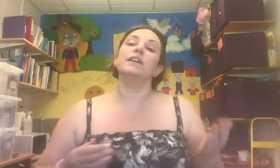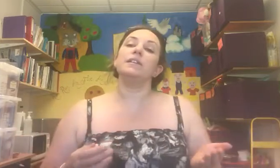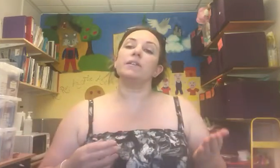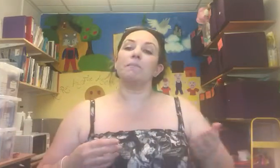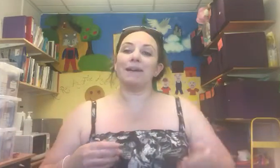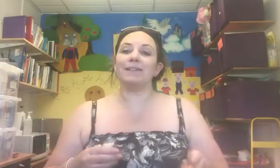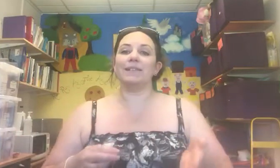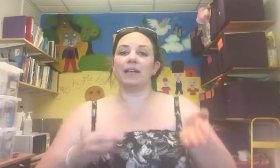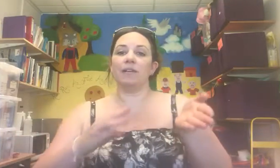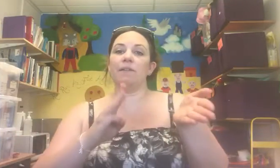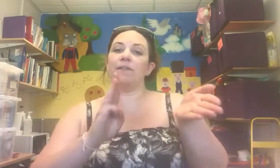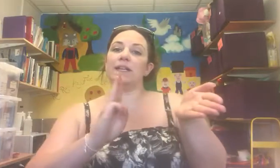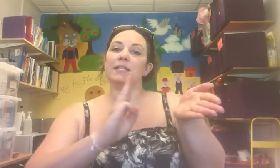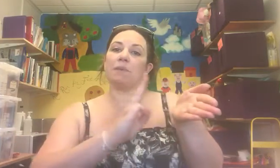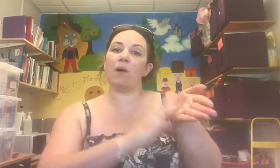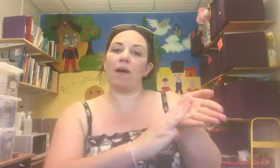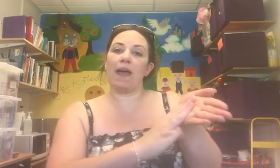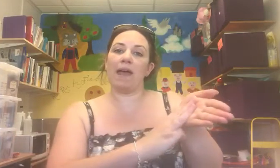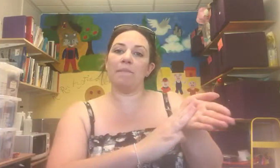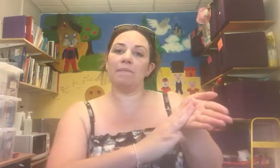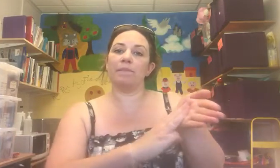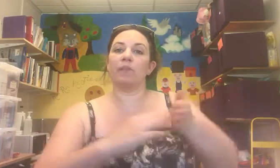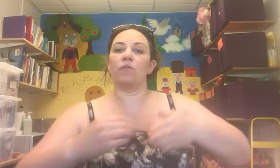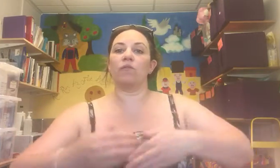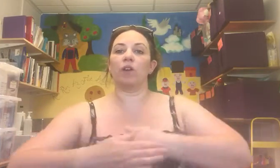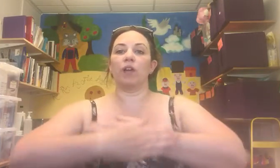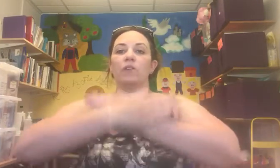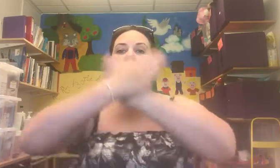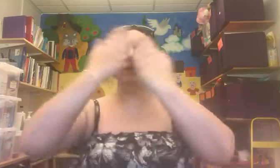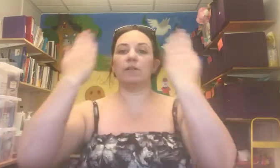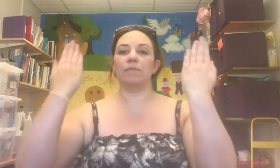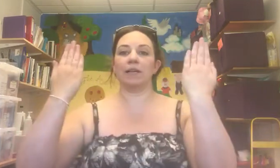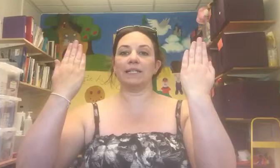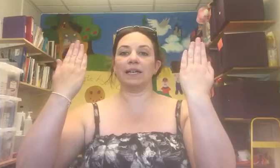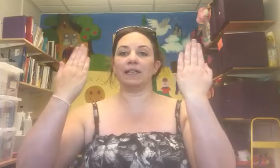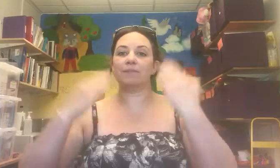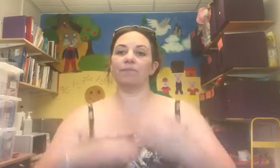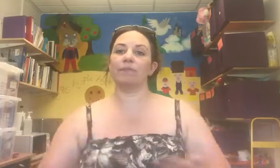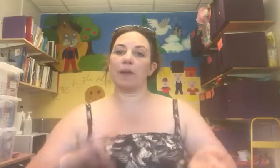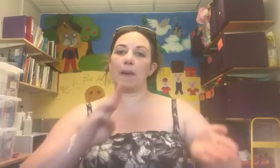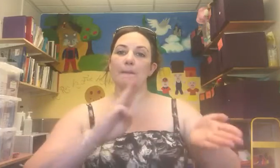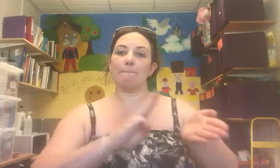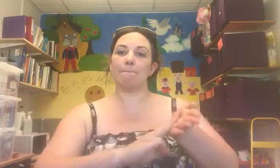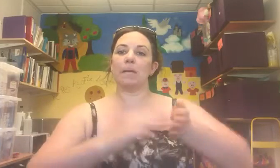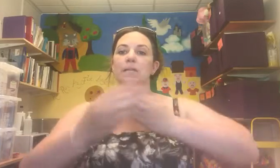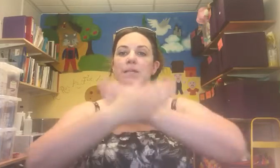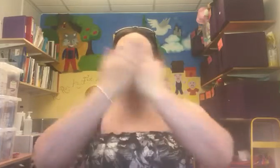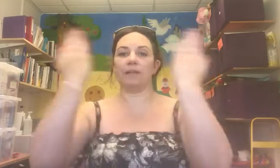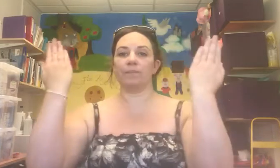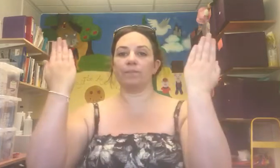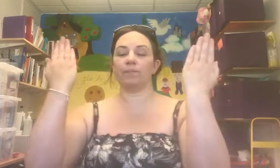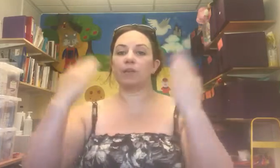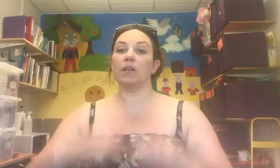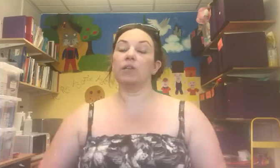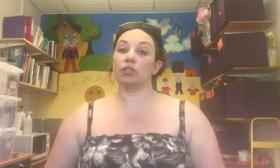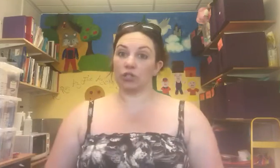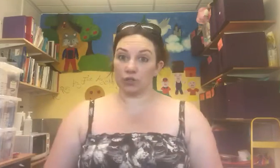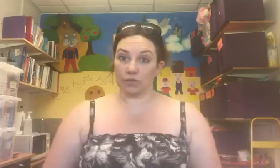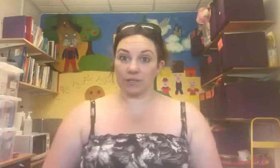So, Monday, we fingerspell M followed by day. Monday. Tuesday,